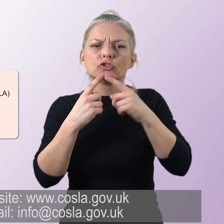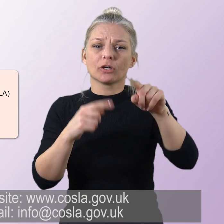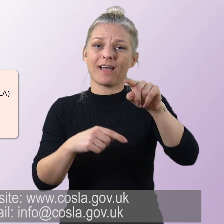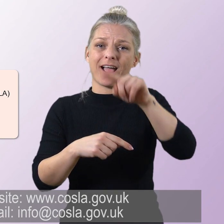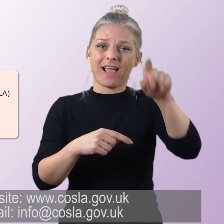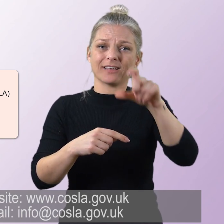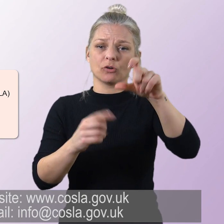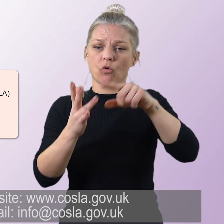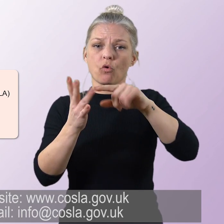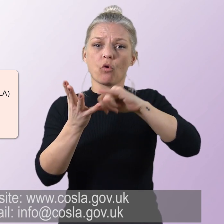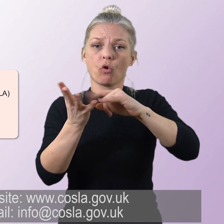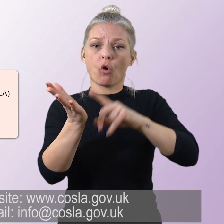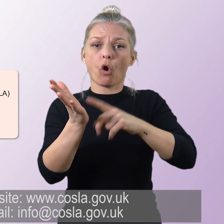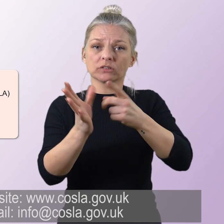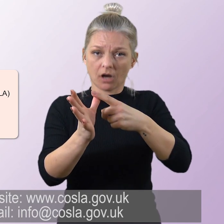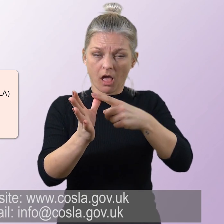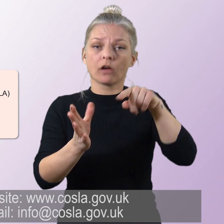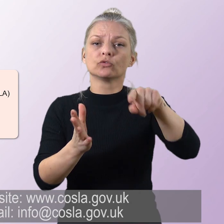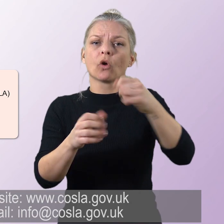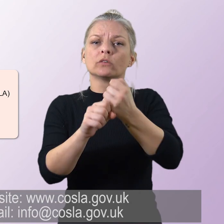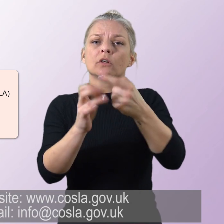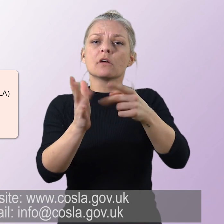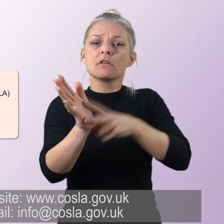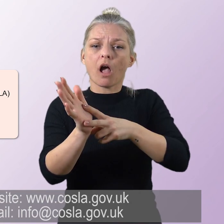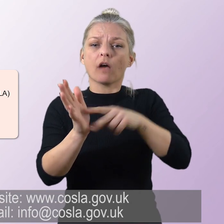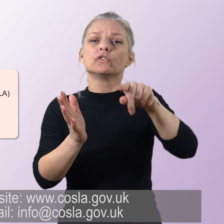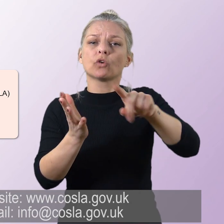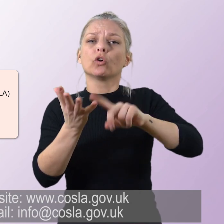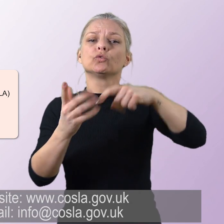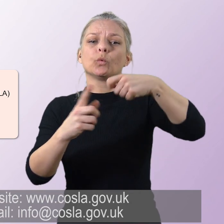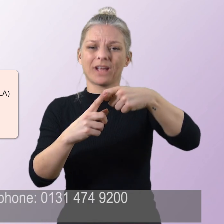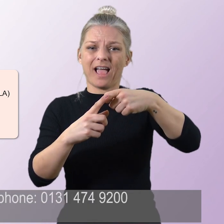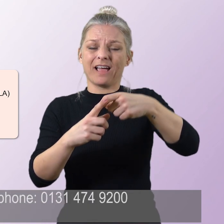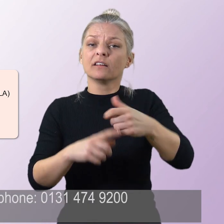info info cosla.gov.uk